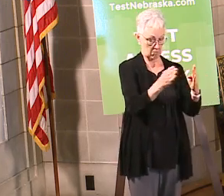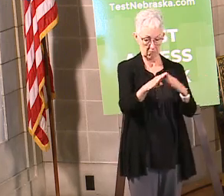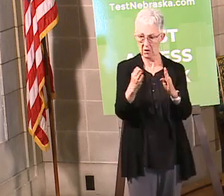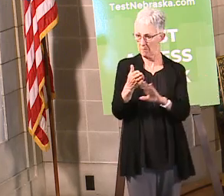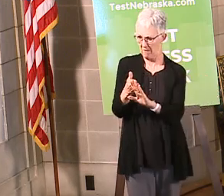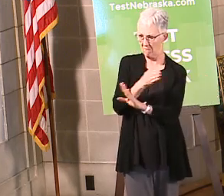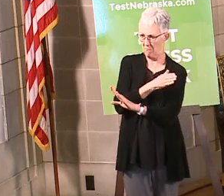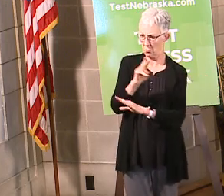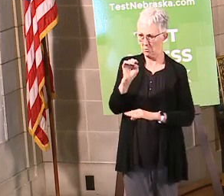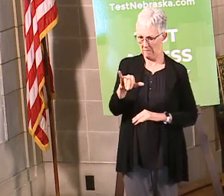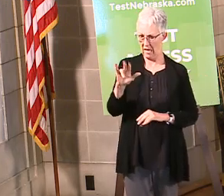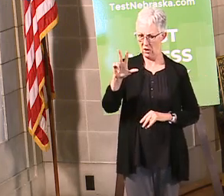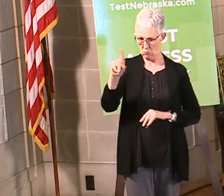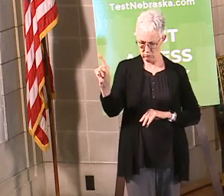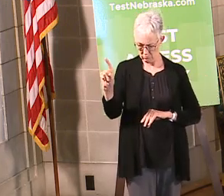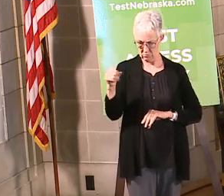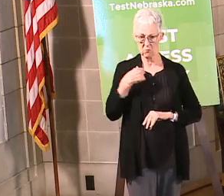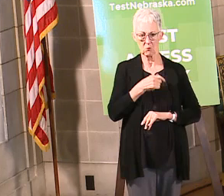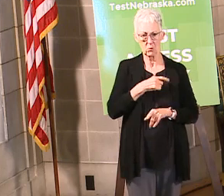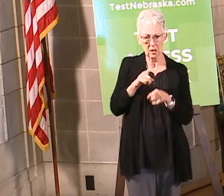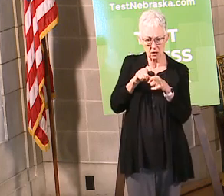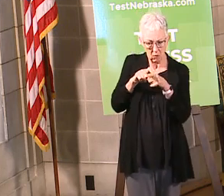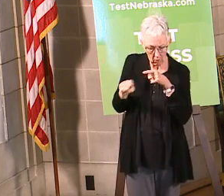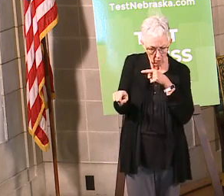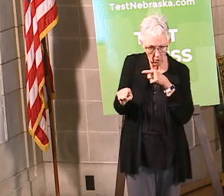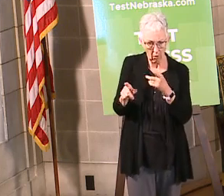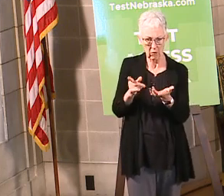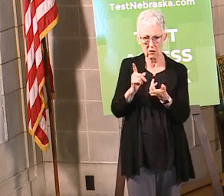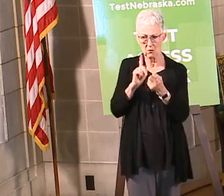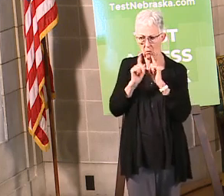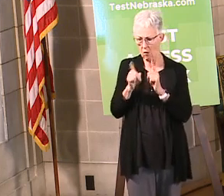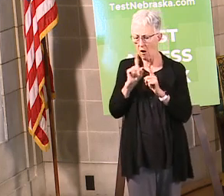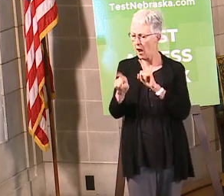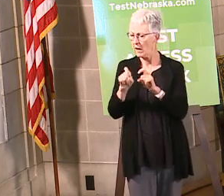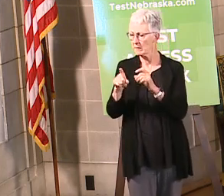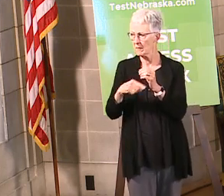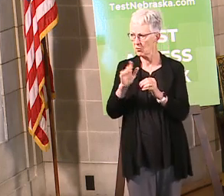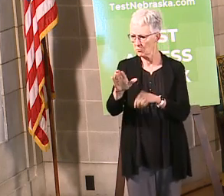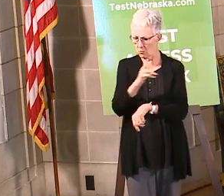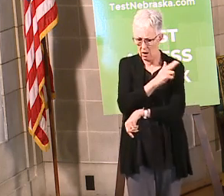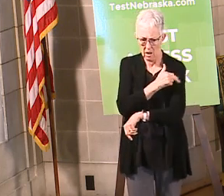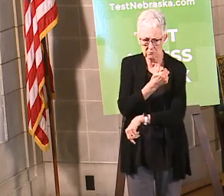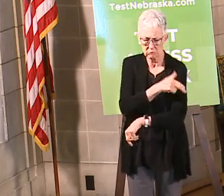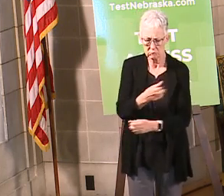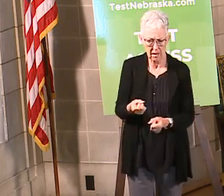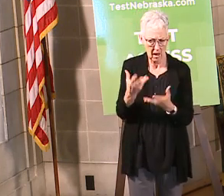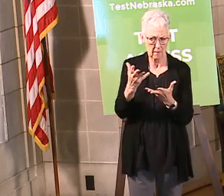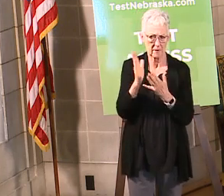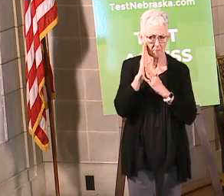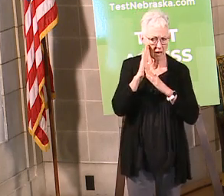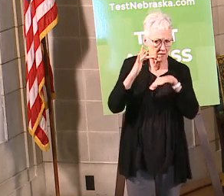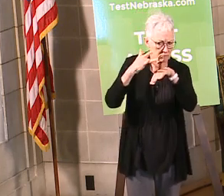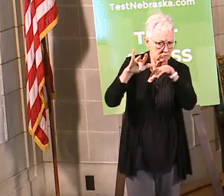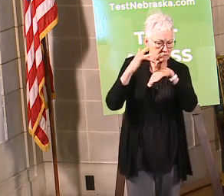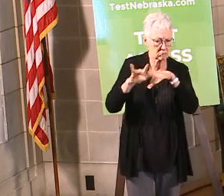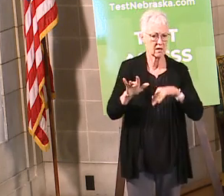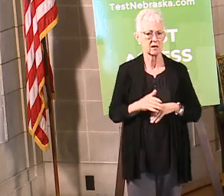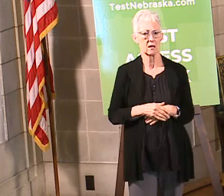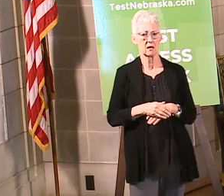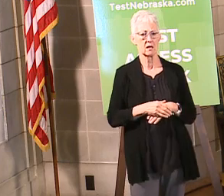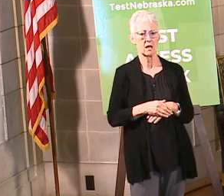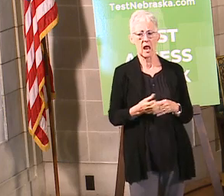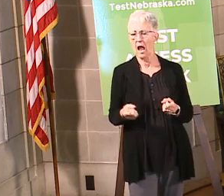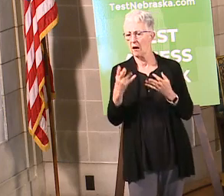walked them through the process, or walked them through their data with regard to hospital capacity, kind of just what was looking like with regard to the percent